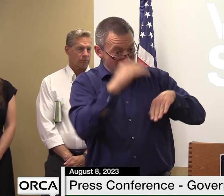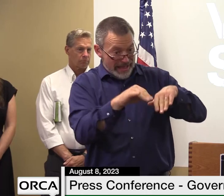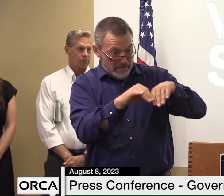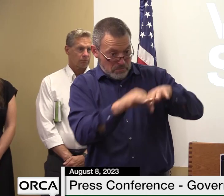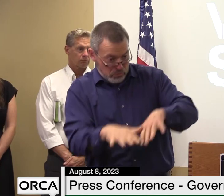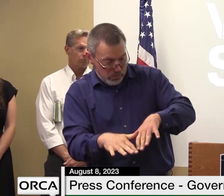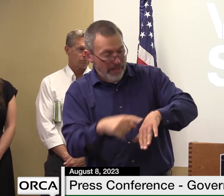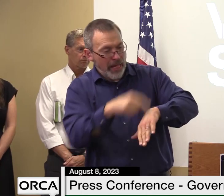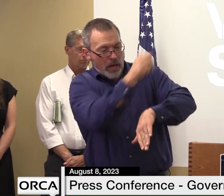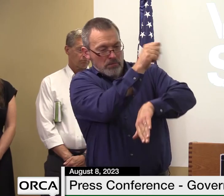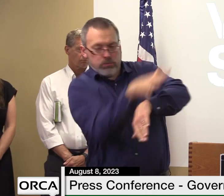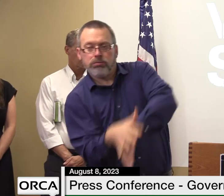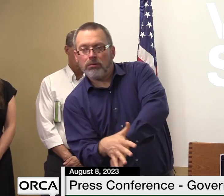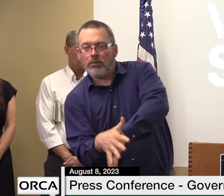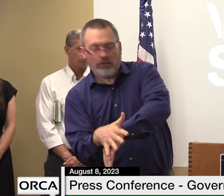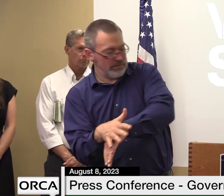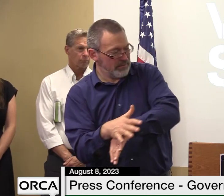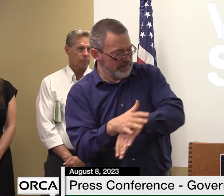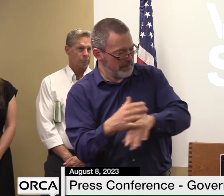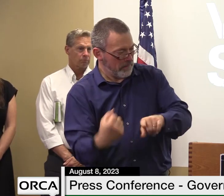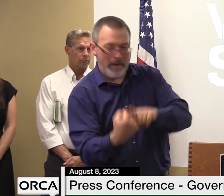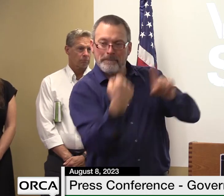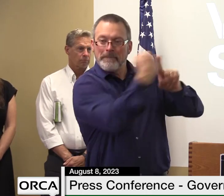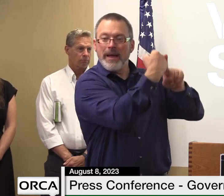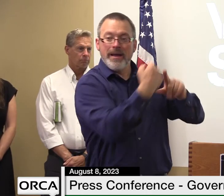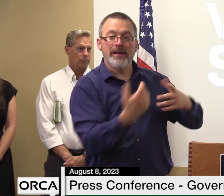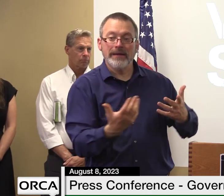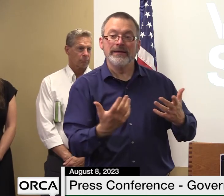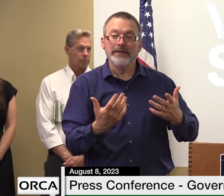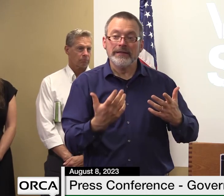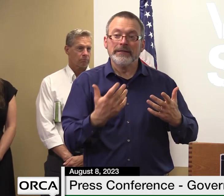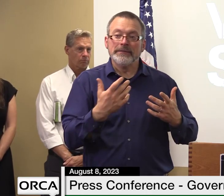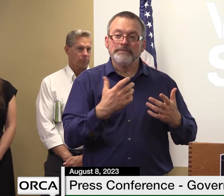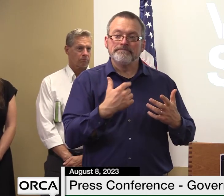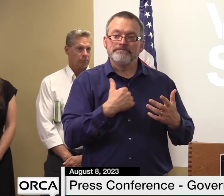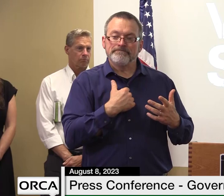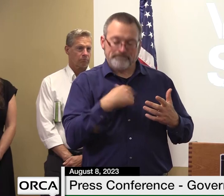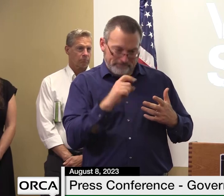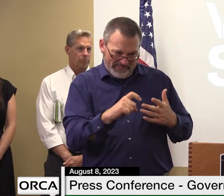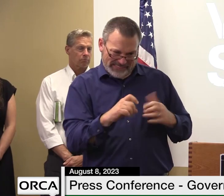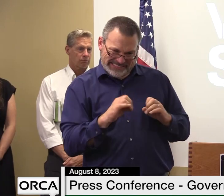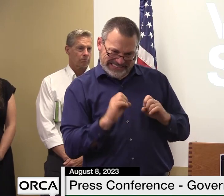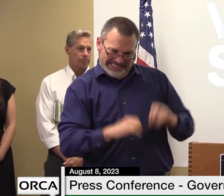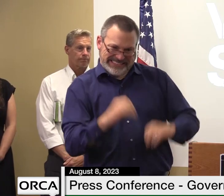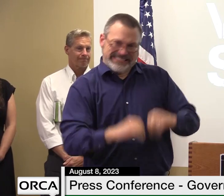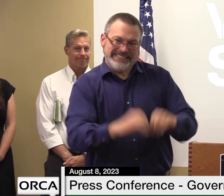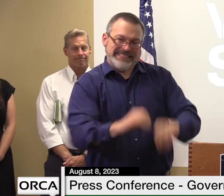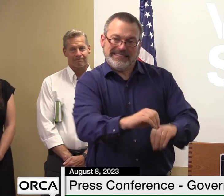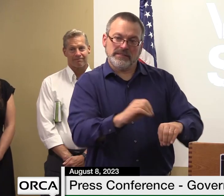failure so hardening this down here is key to fixing that up there